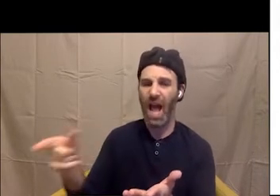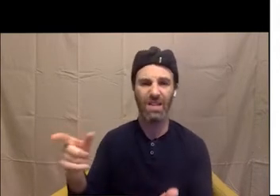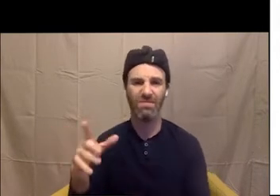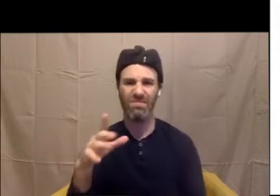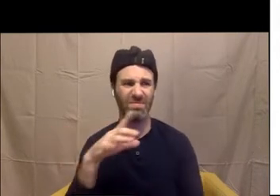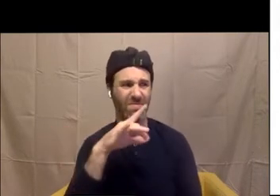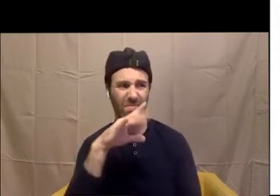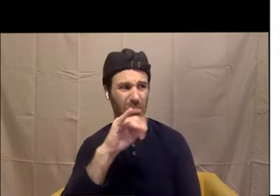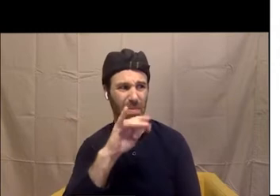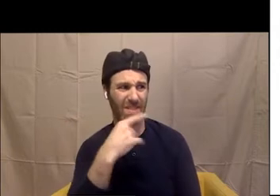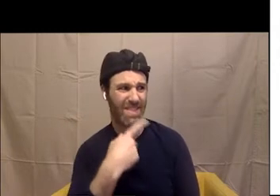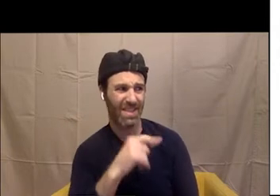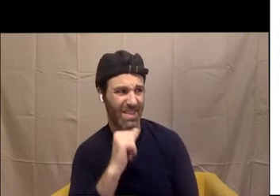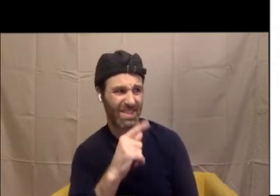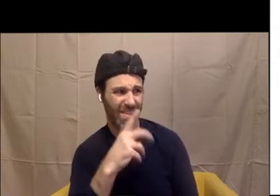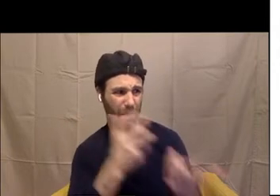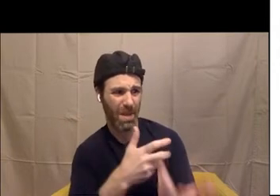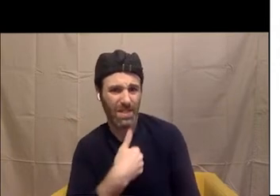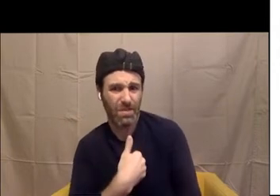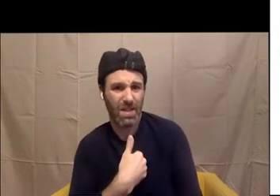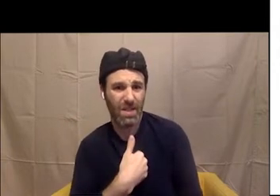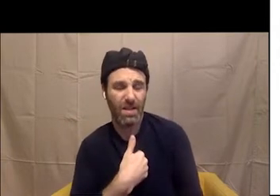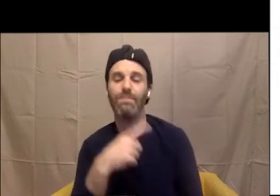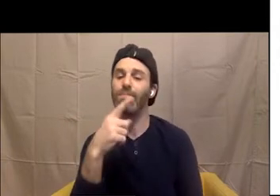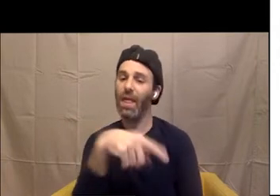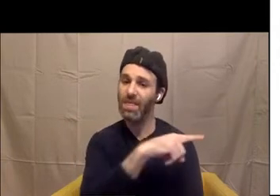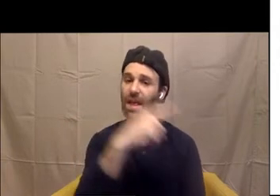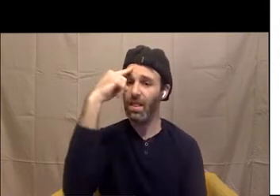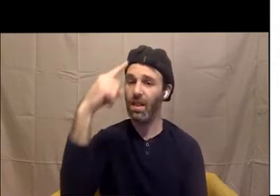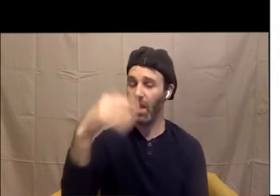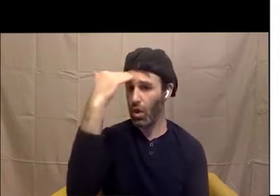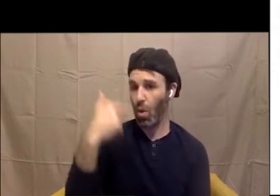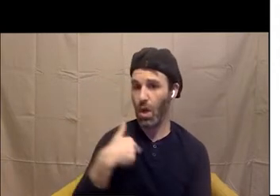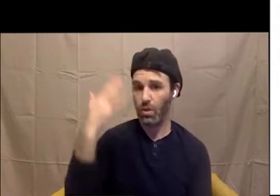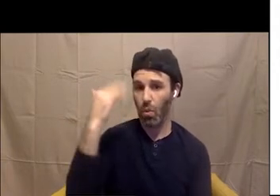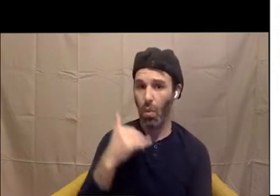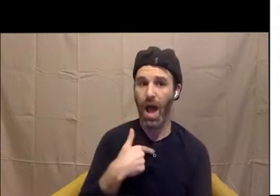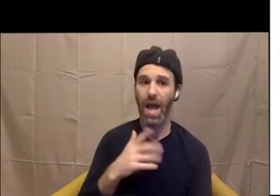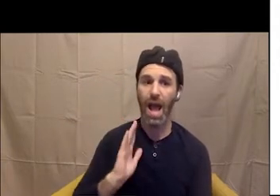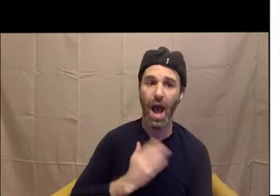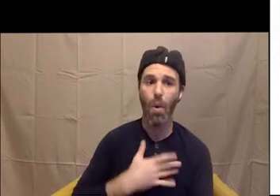They think they know us because of our age, where we're from, the color of our skin, how we dress and what our body looks like.